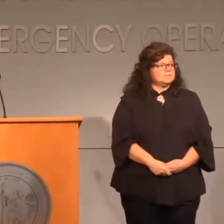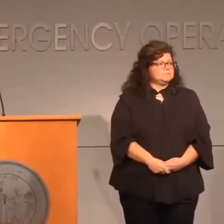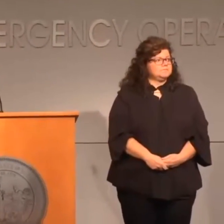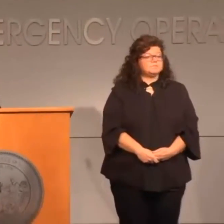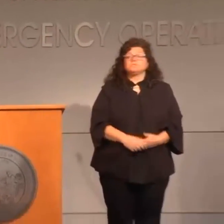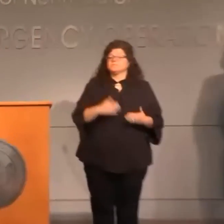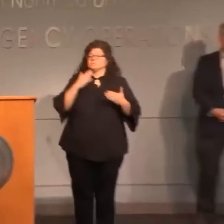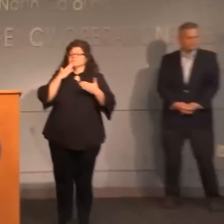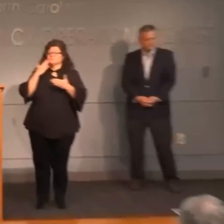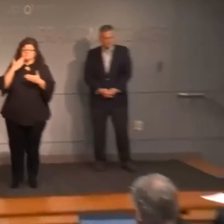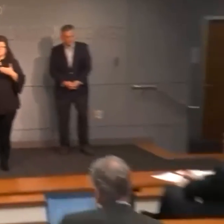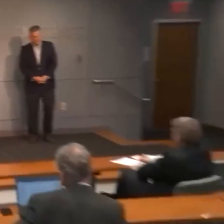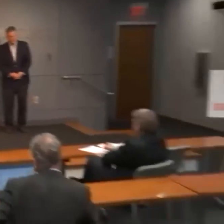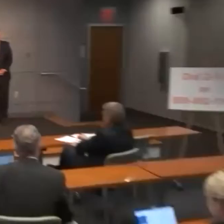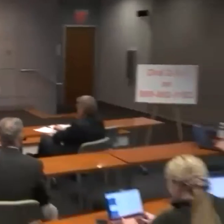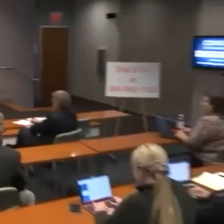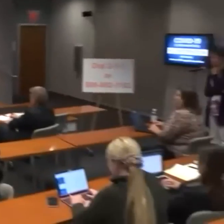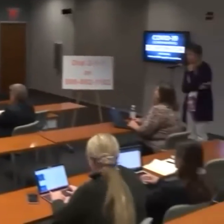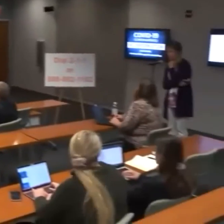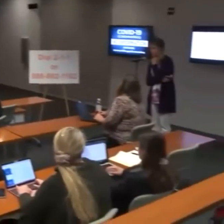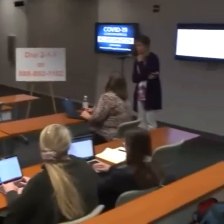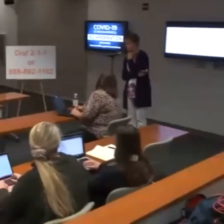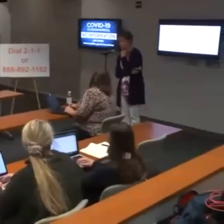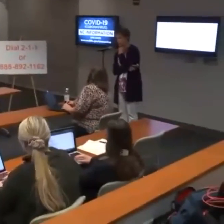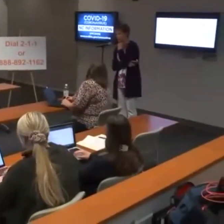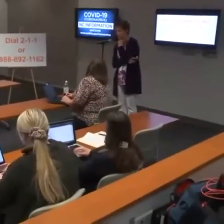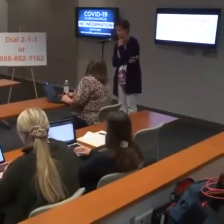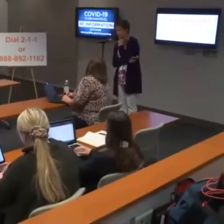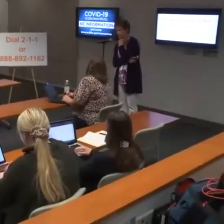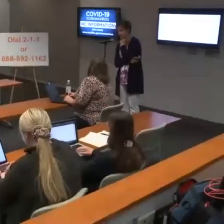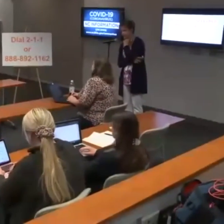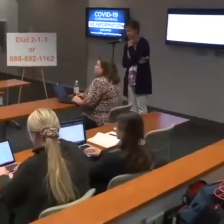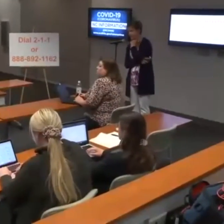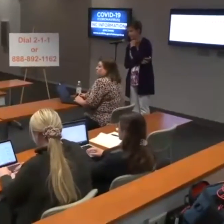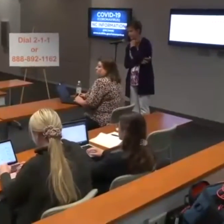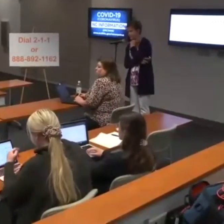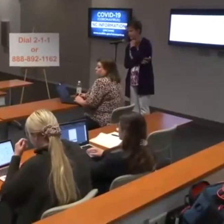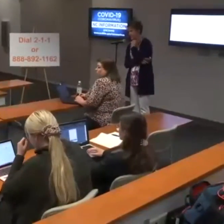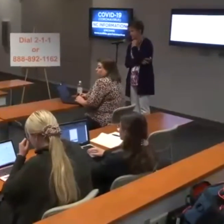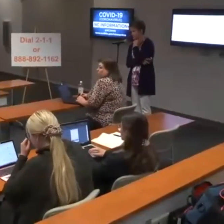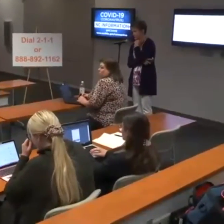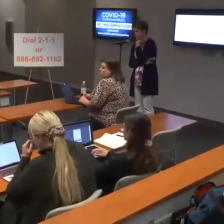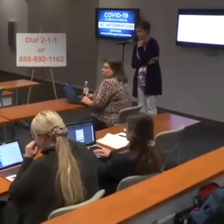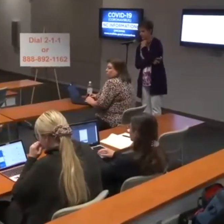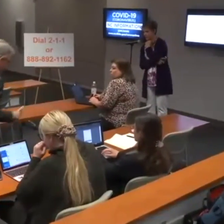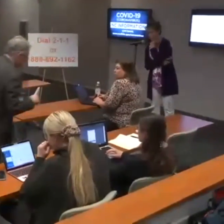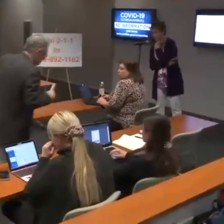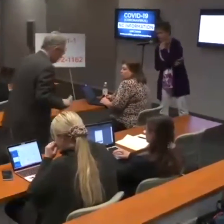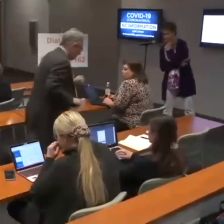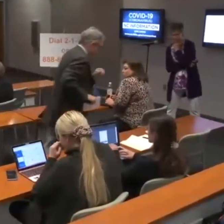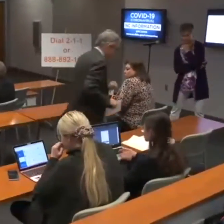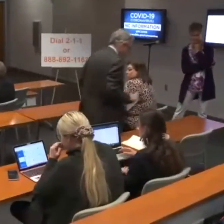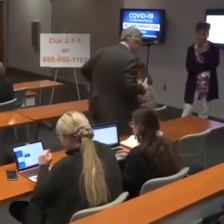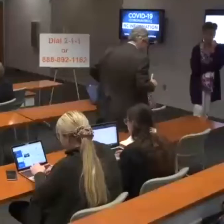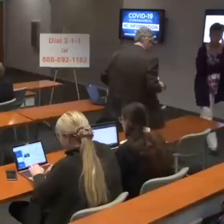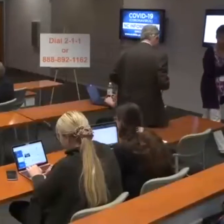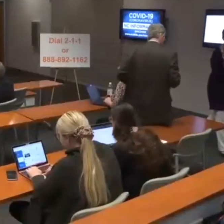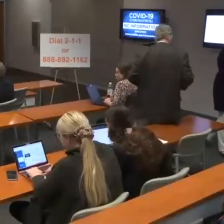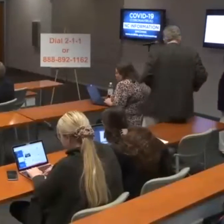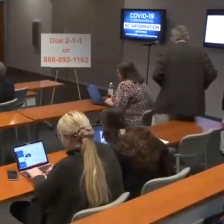Thank you, everybody. For the reporters in the room, if you would just please walk to the microphone if you've got questions. Thank you so much.